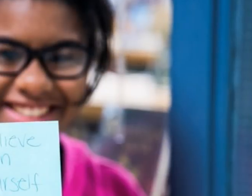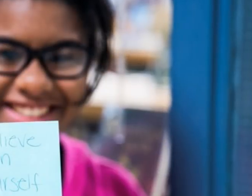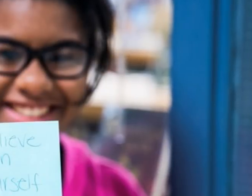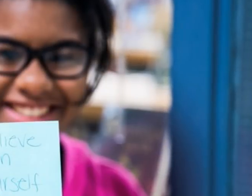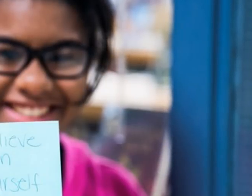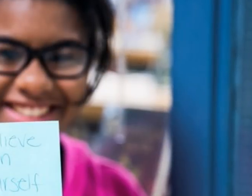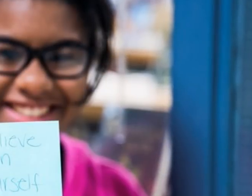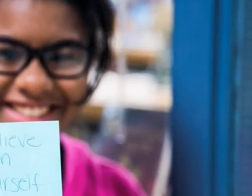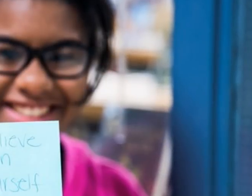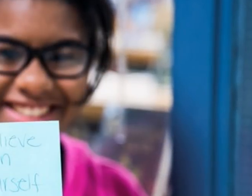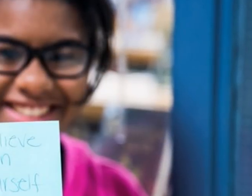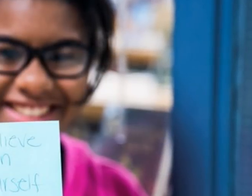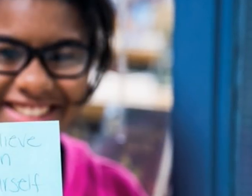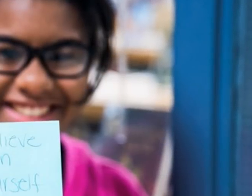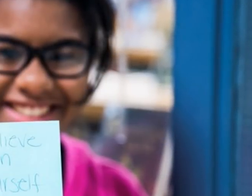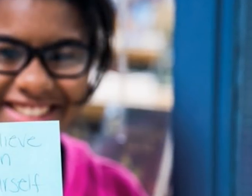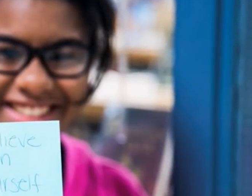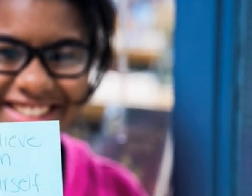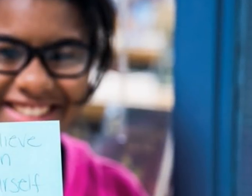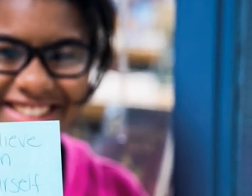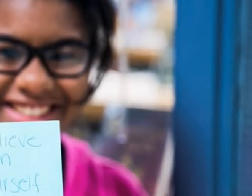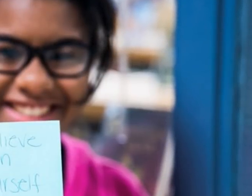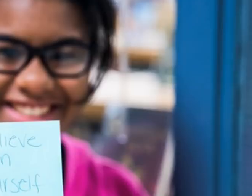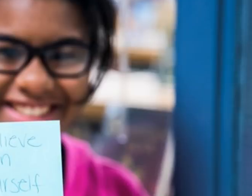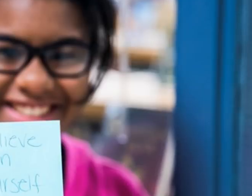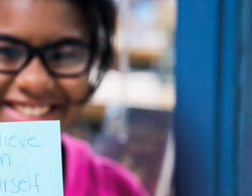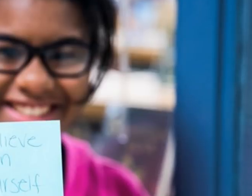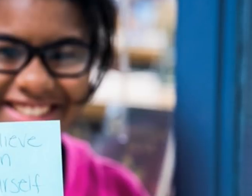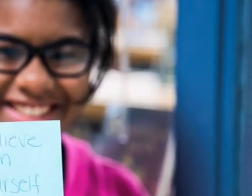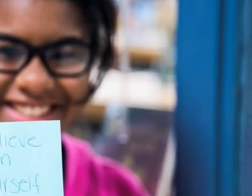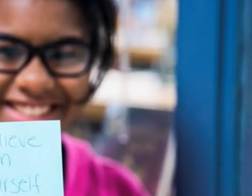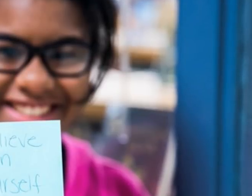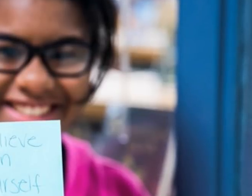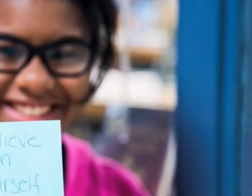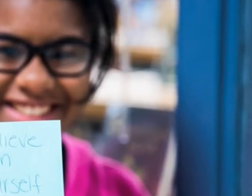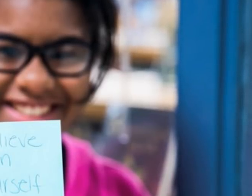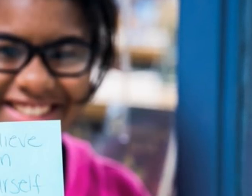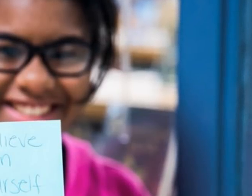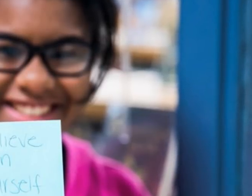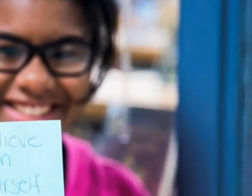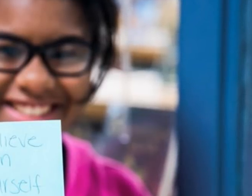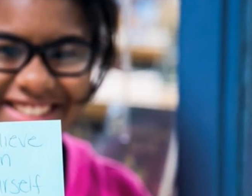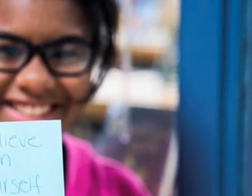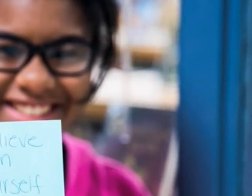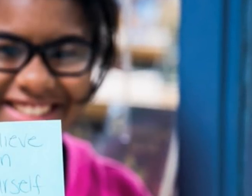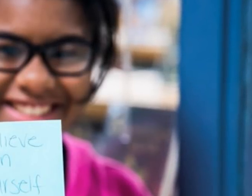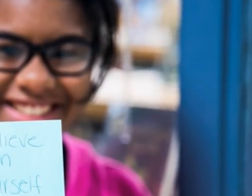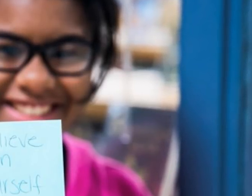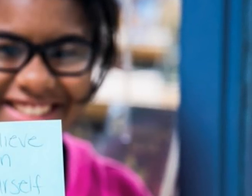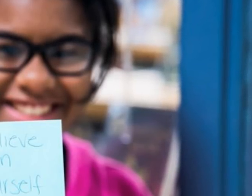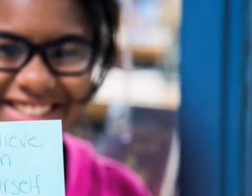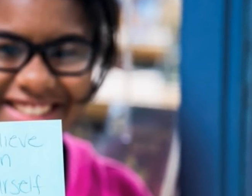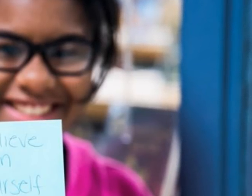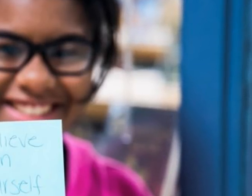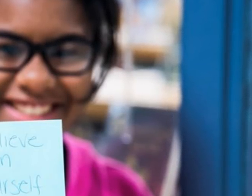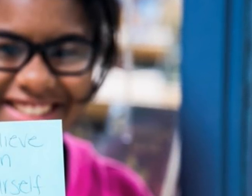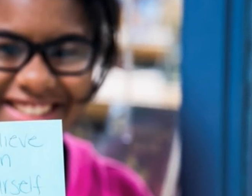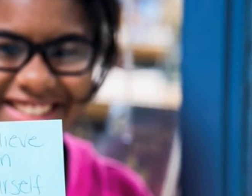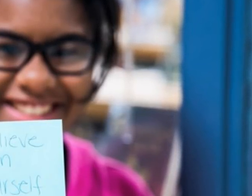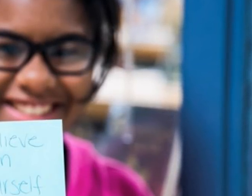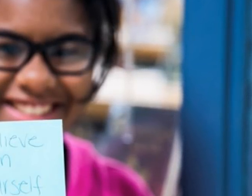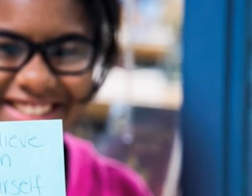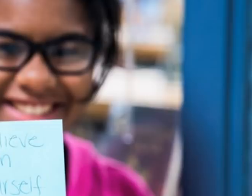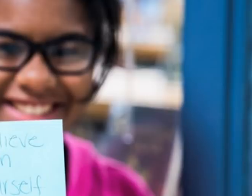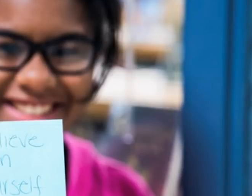use of libraries, parks, and community centers. Prioritizing our children's success before they